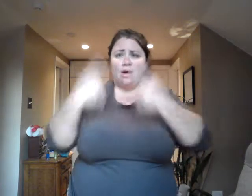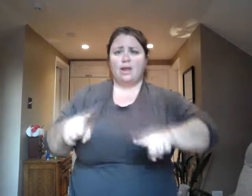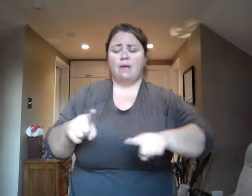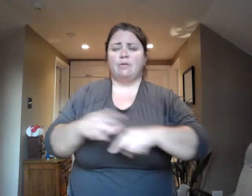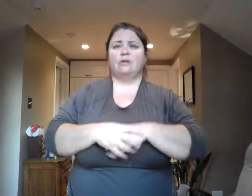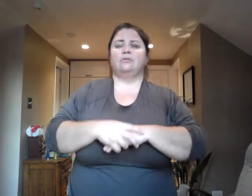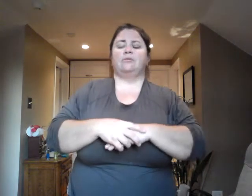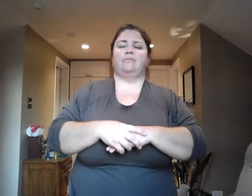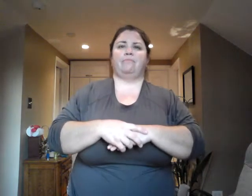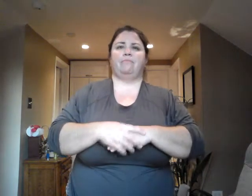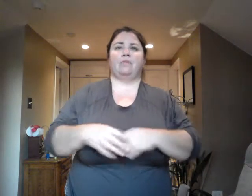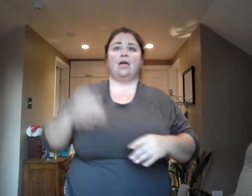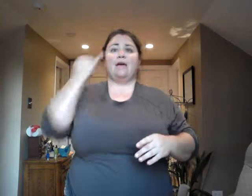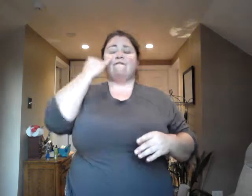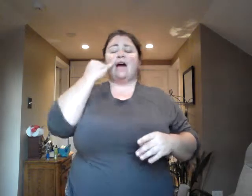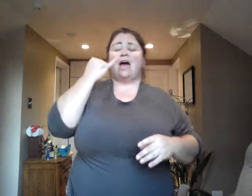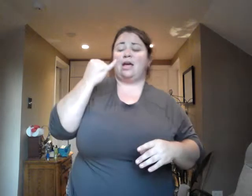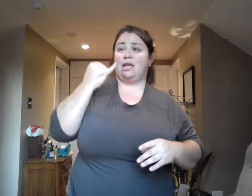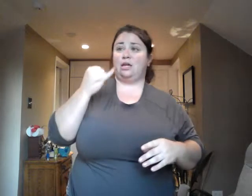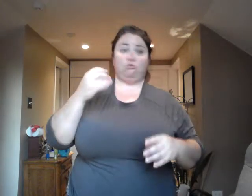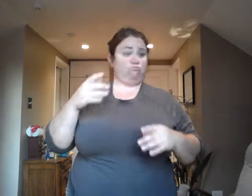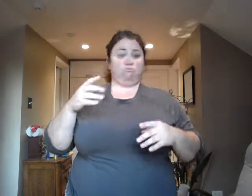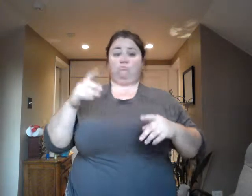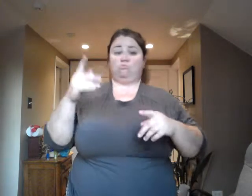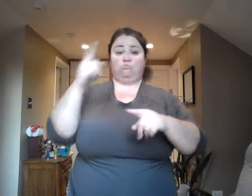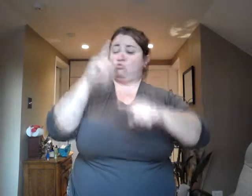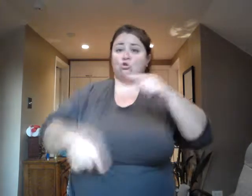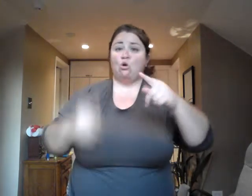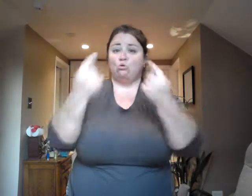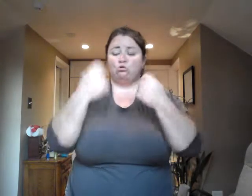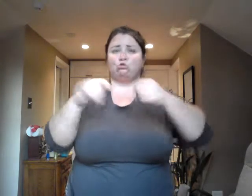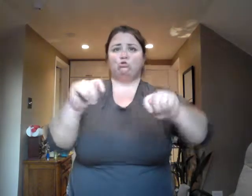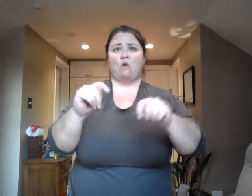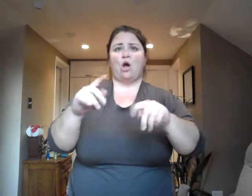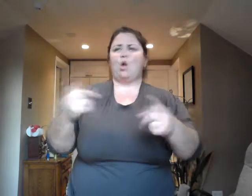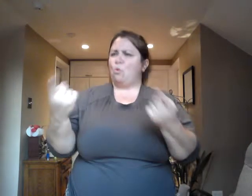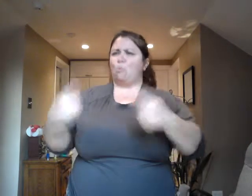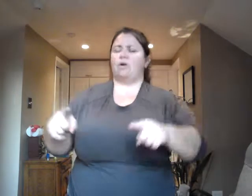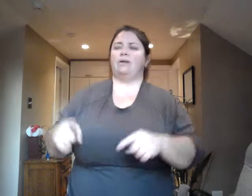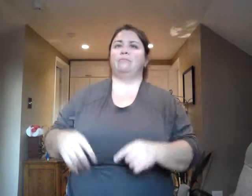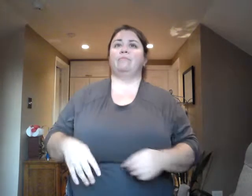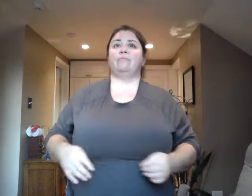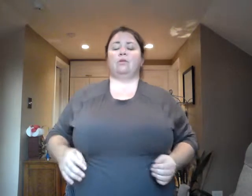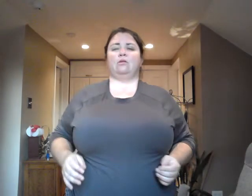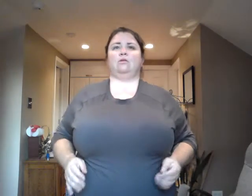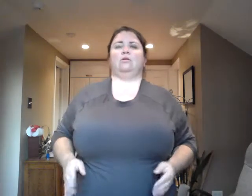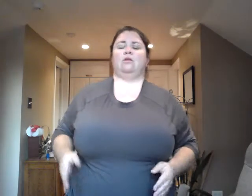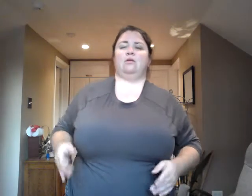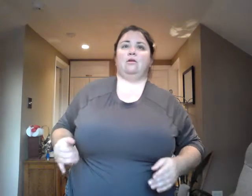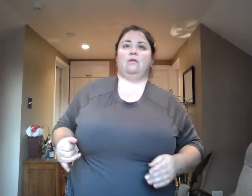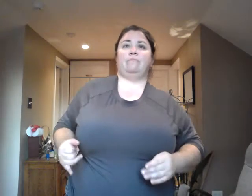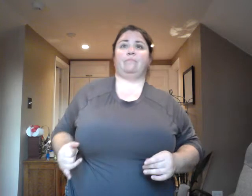if I don't try? What could I gain by trying, whether I succeed or not?